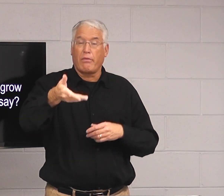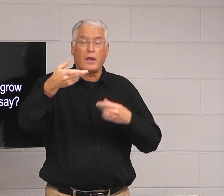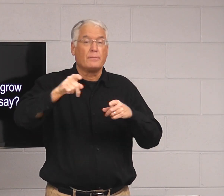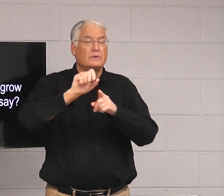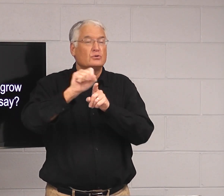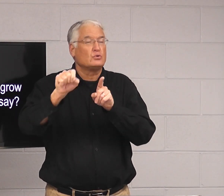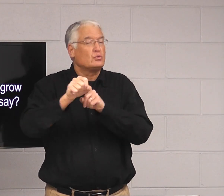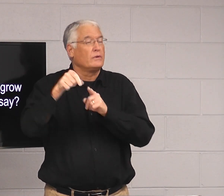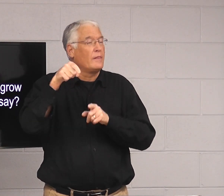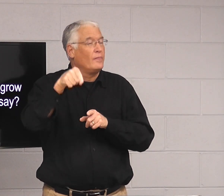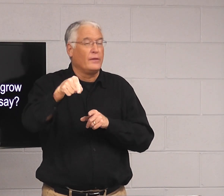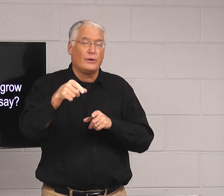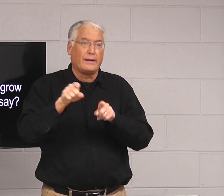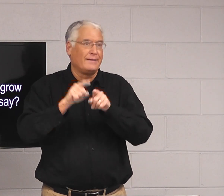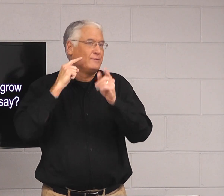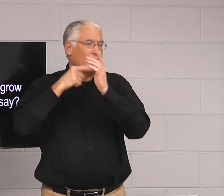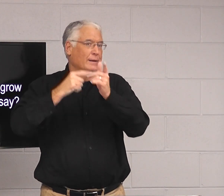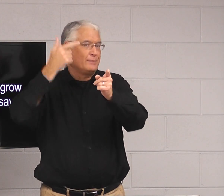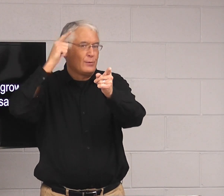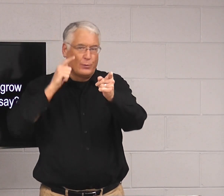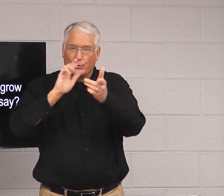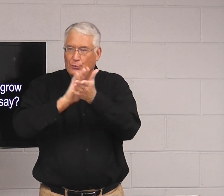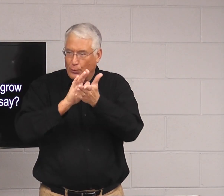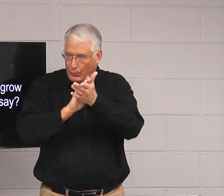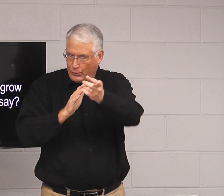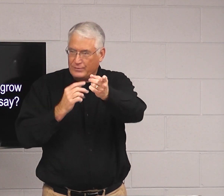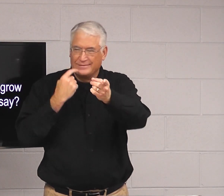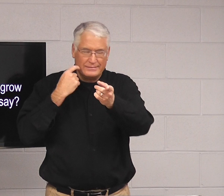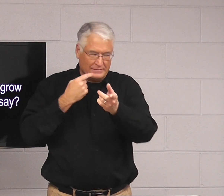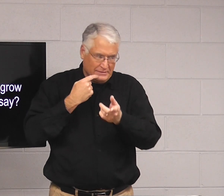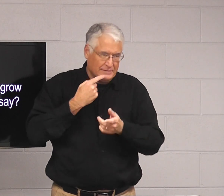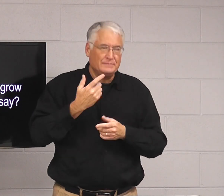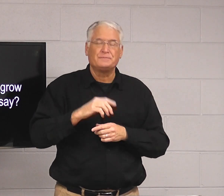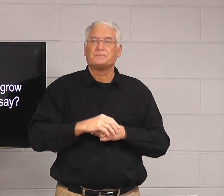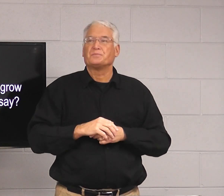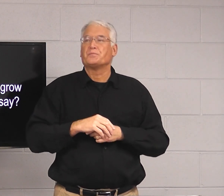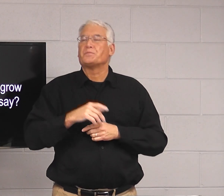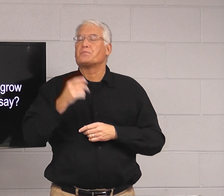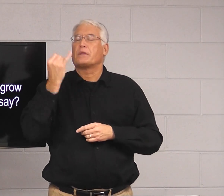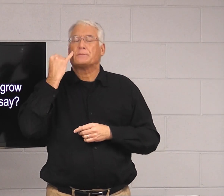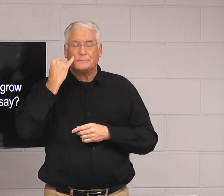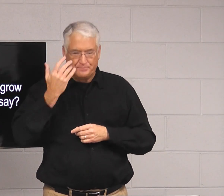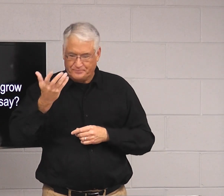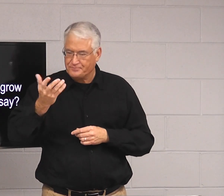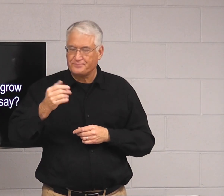So if you're there and something happens in a situation, like for example, you know, Lori's school, she's like what she recently said. that